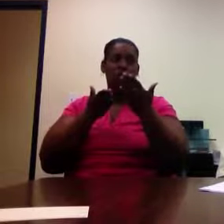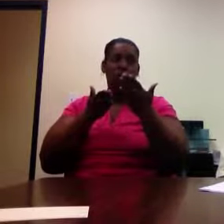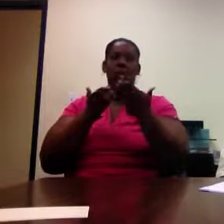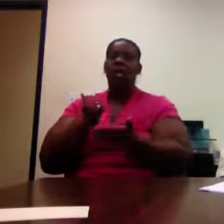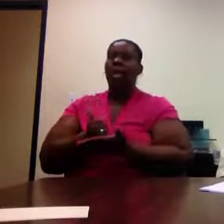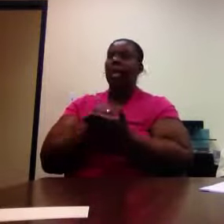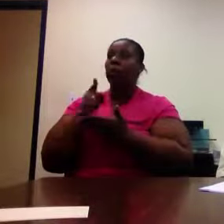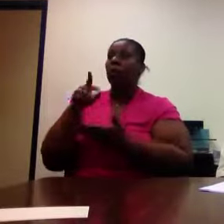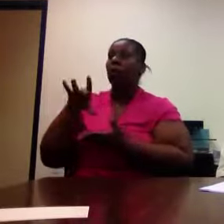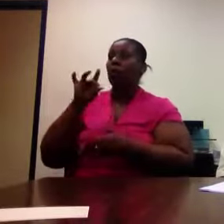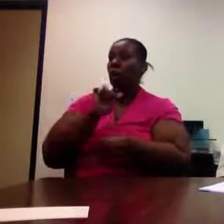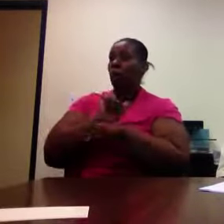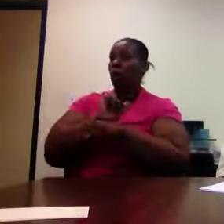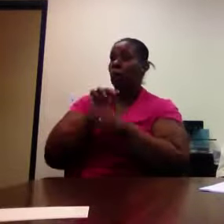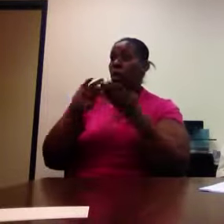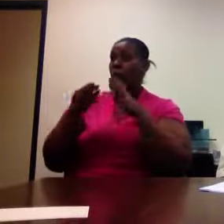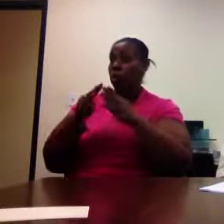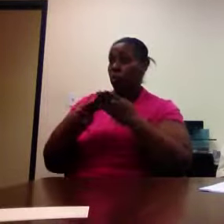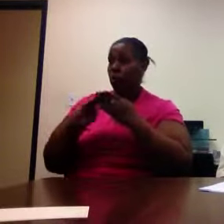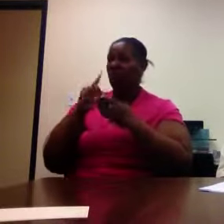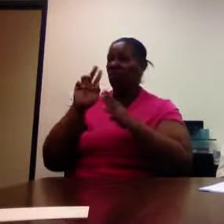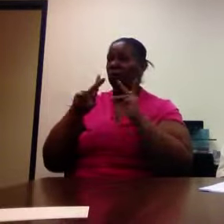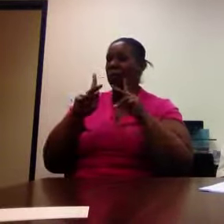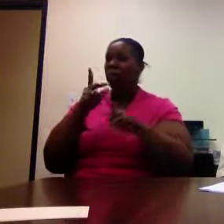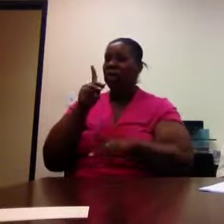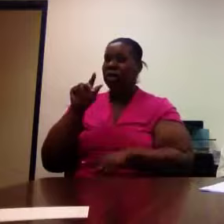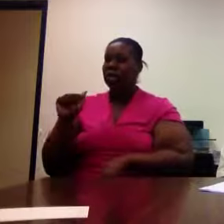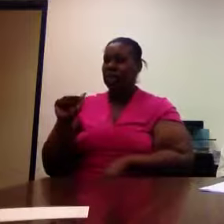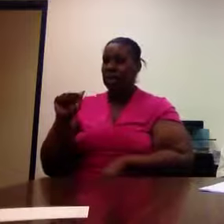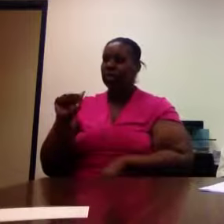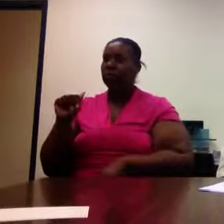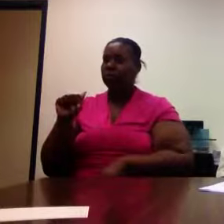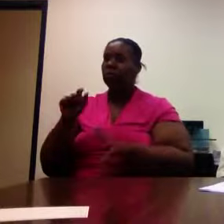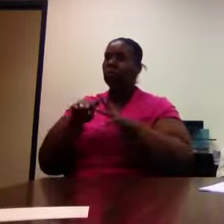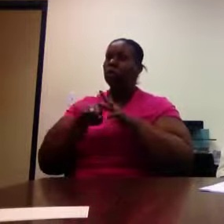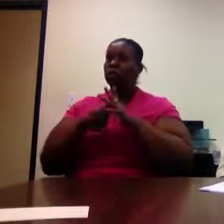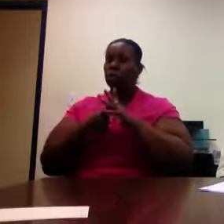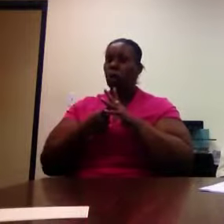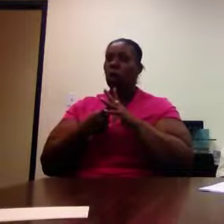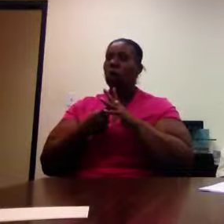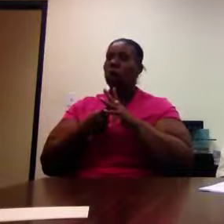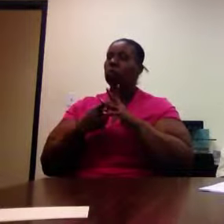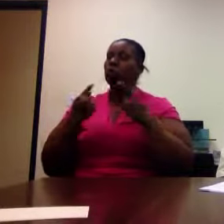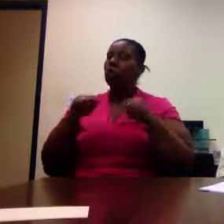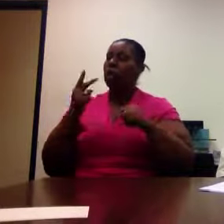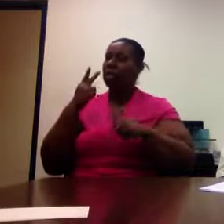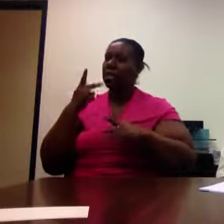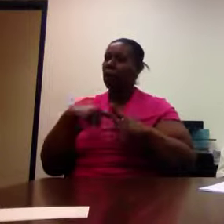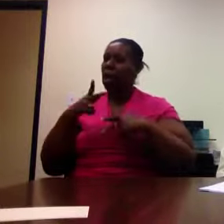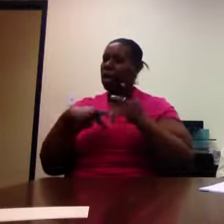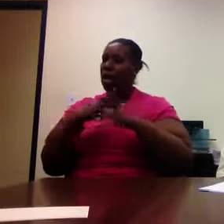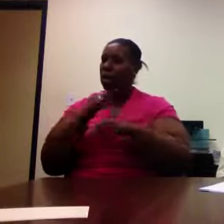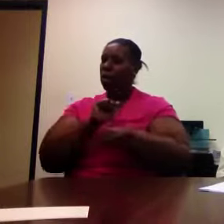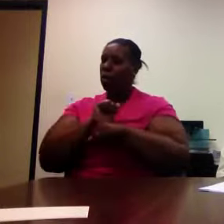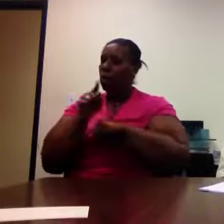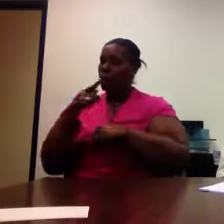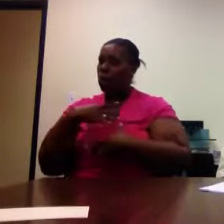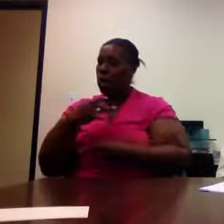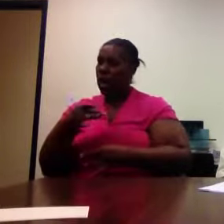employment for persons with disabilities. We begin by trying to find out the person's interests, their aptitudes, and abilities in